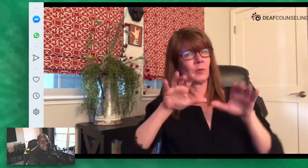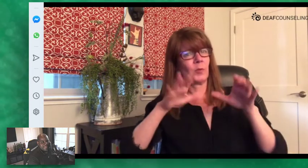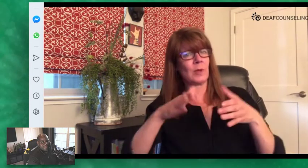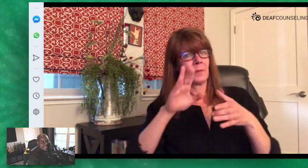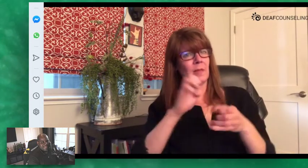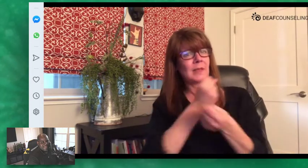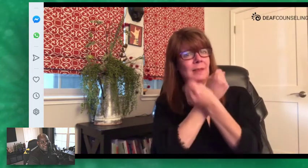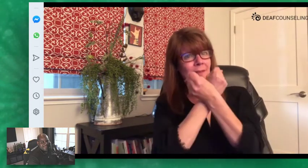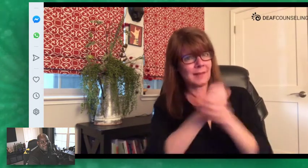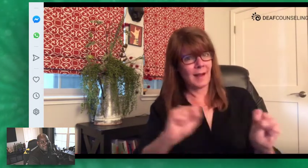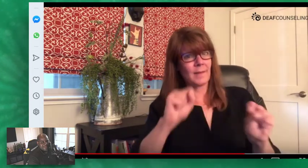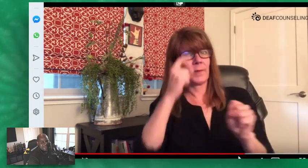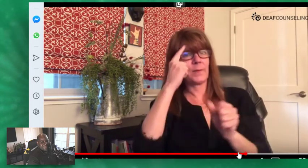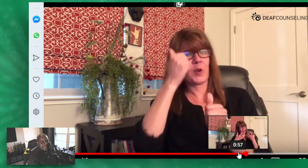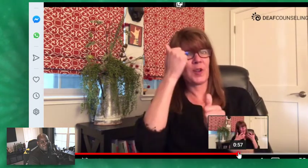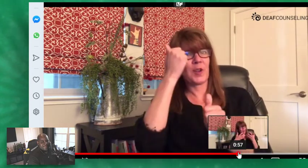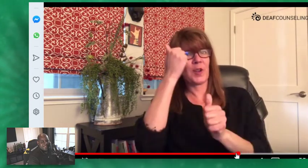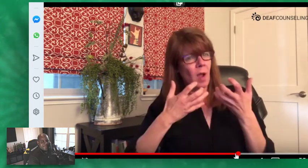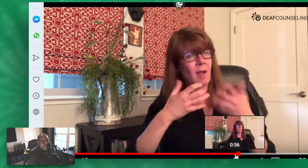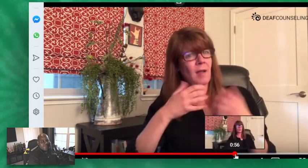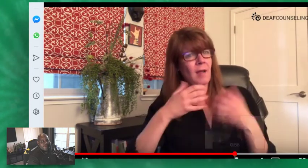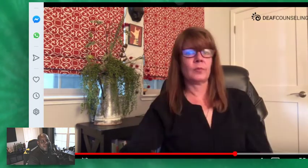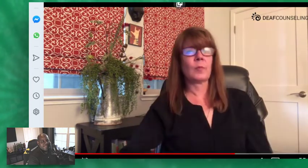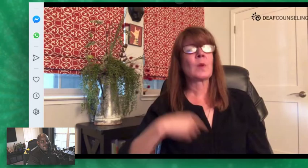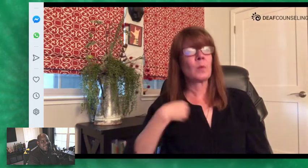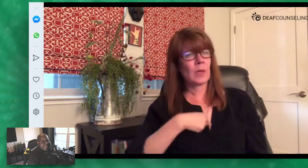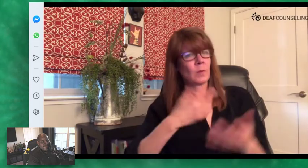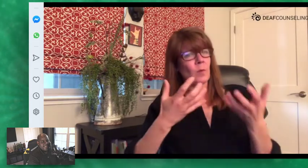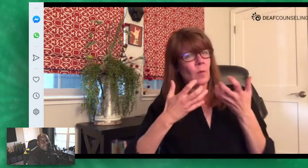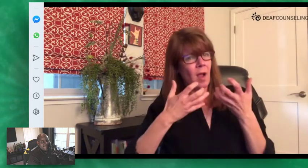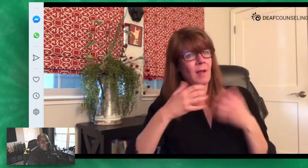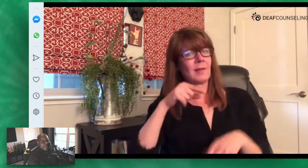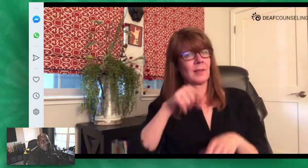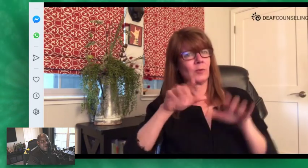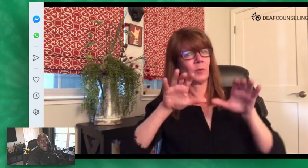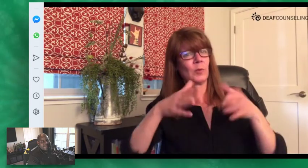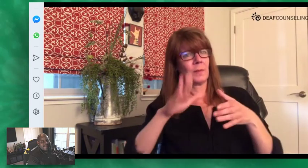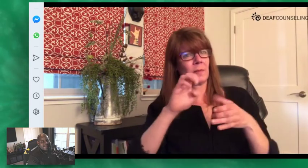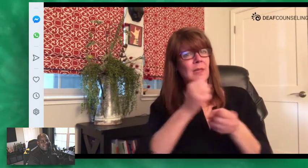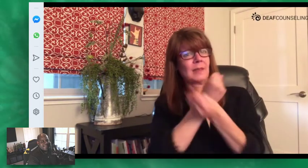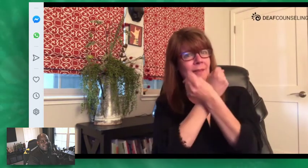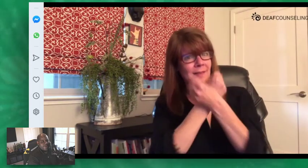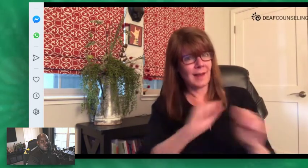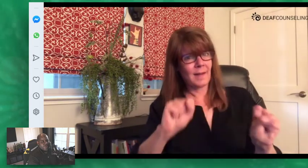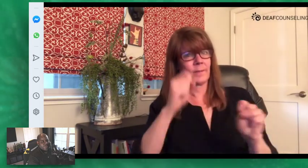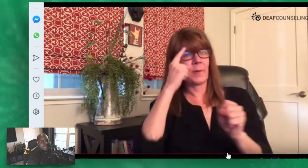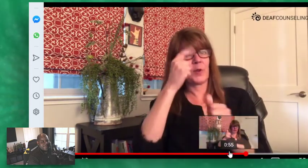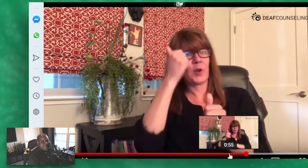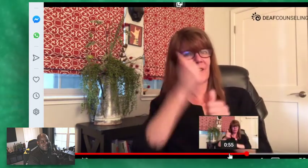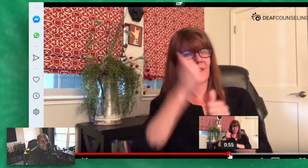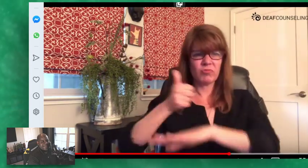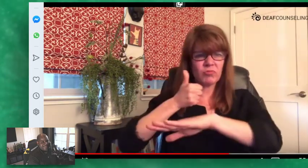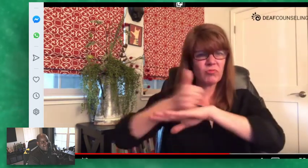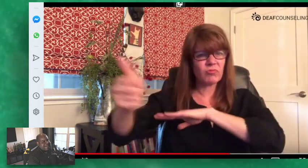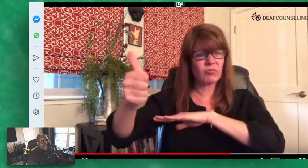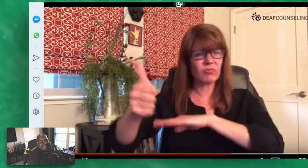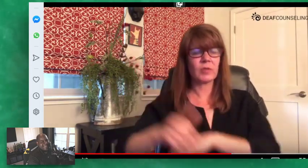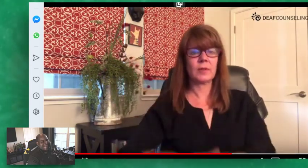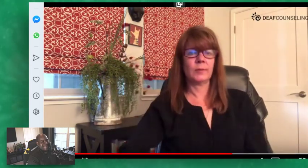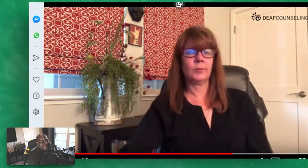this oh I think she's saying safe we want this group I gotta see it again I'm